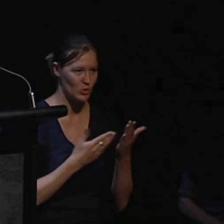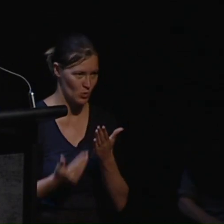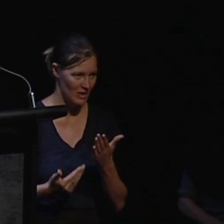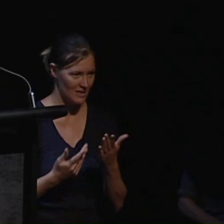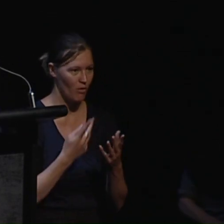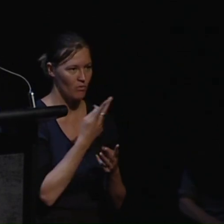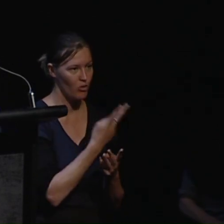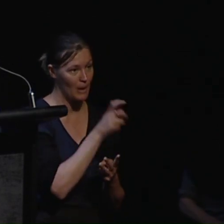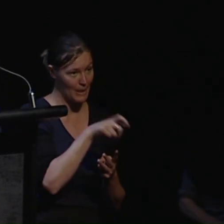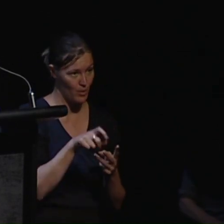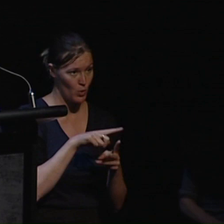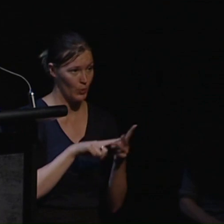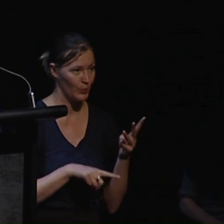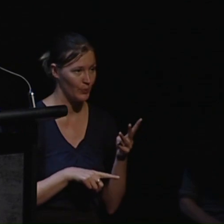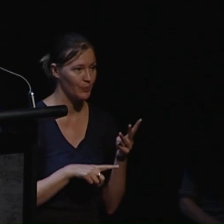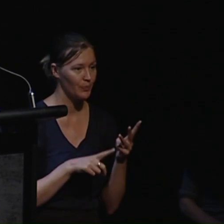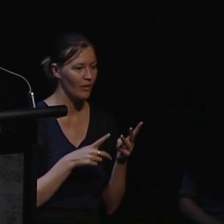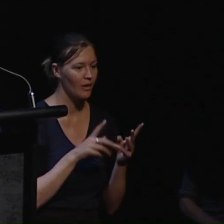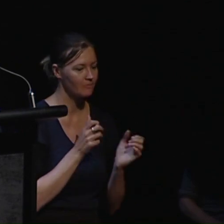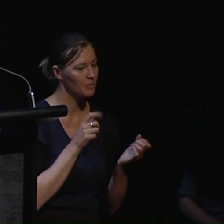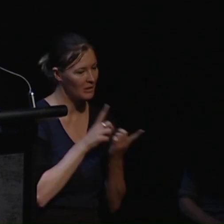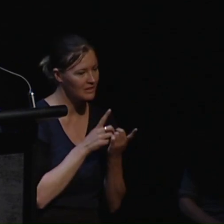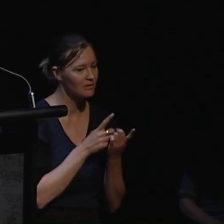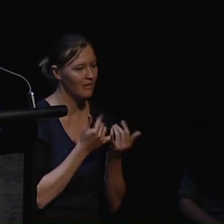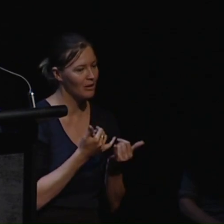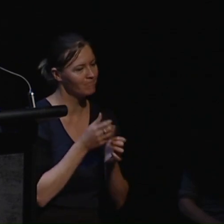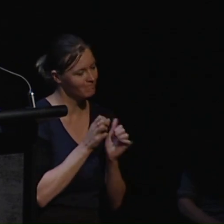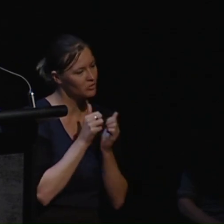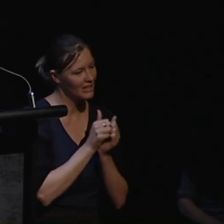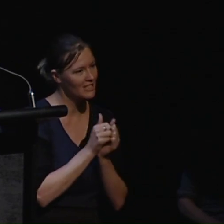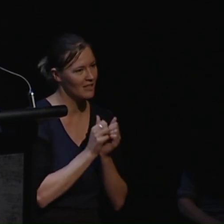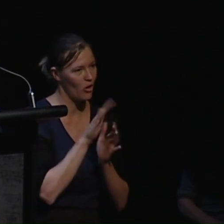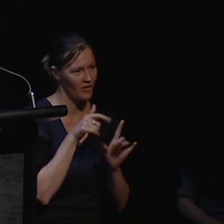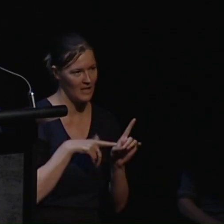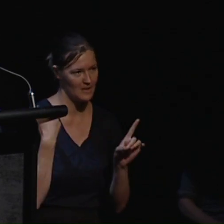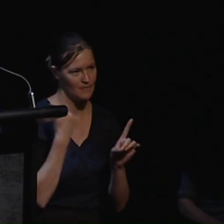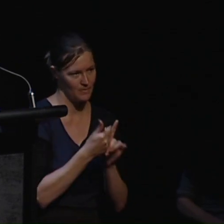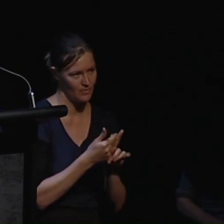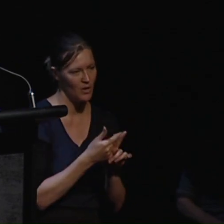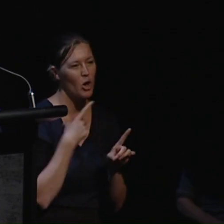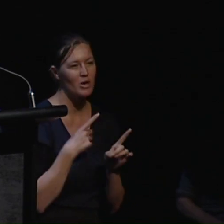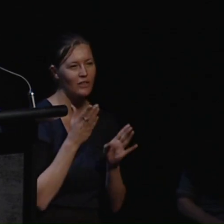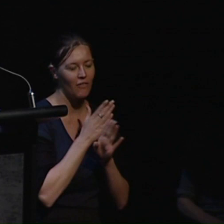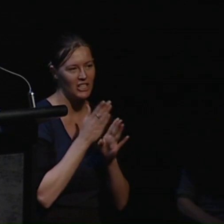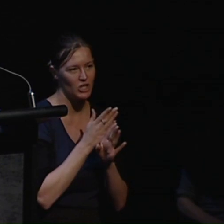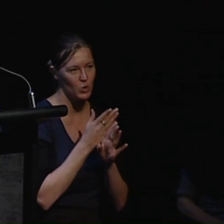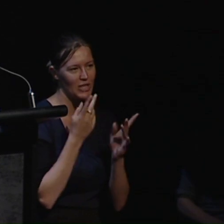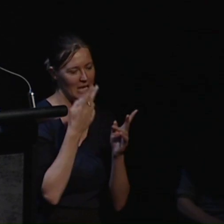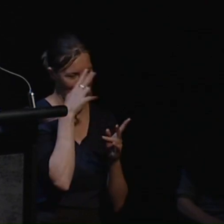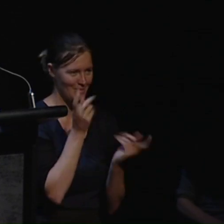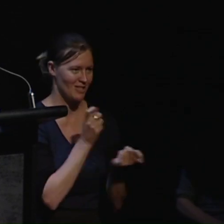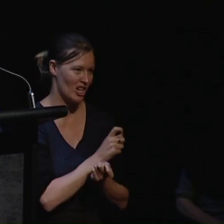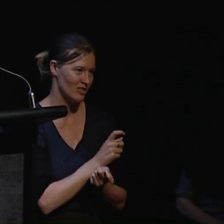privilege to know and work with and count as friends over many years. For the sake of confidentiality I have changed their names.